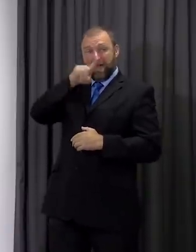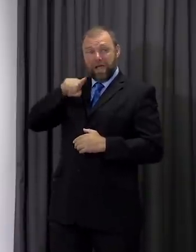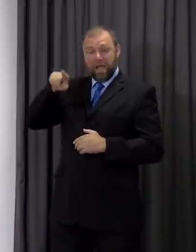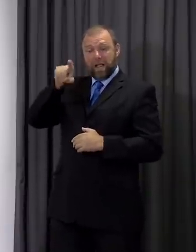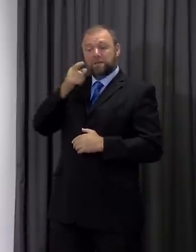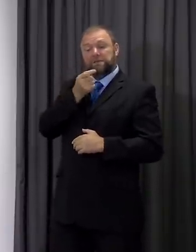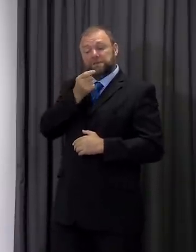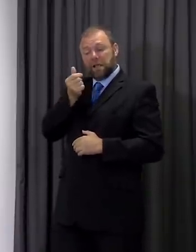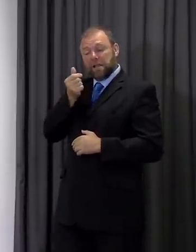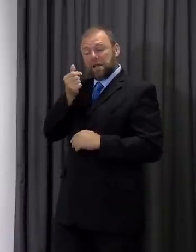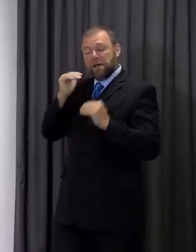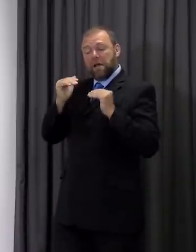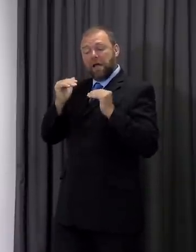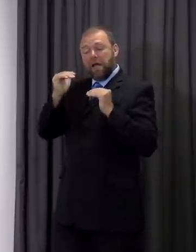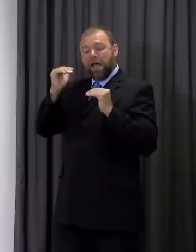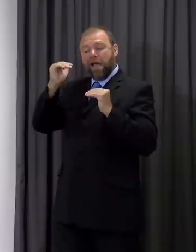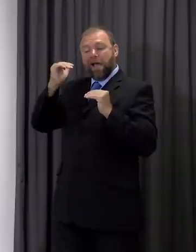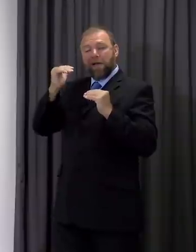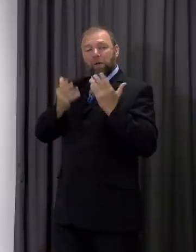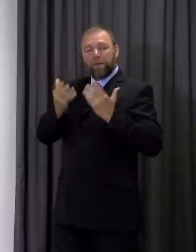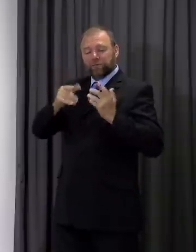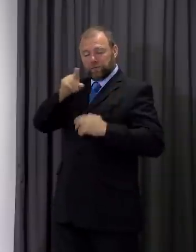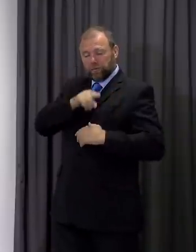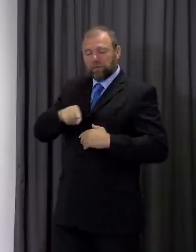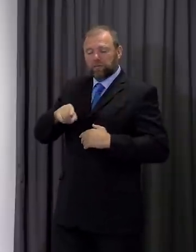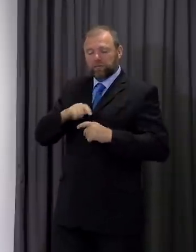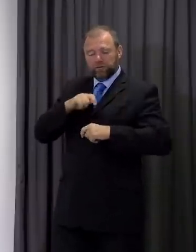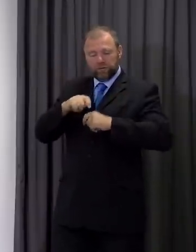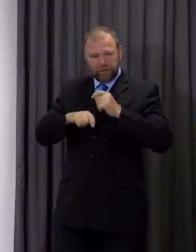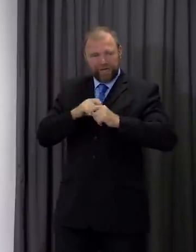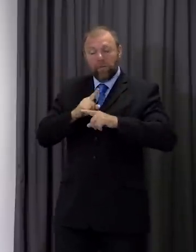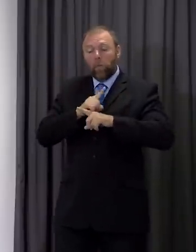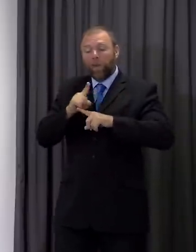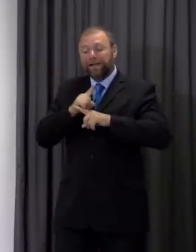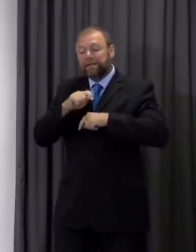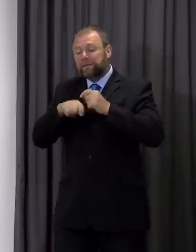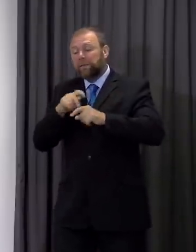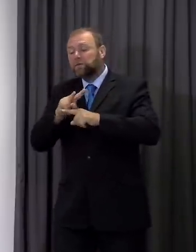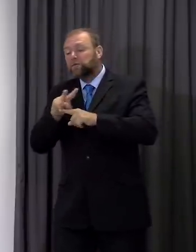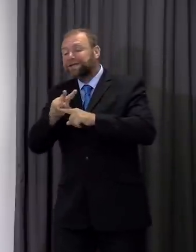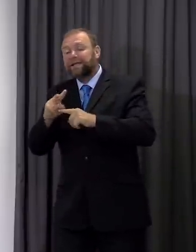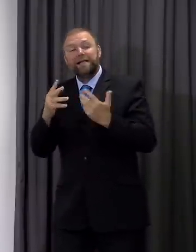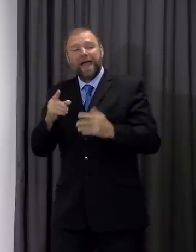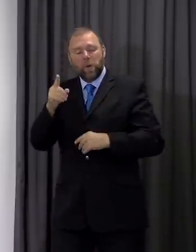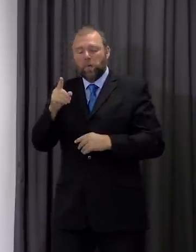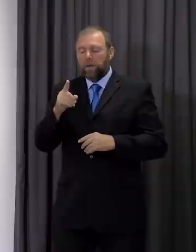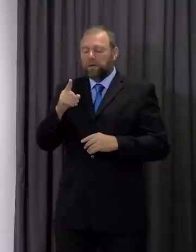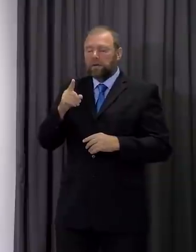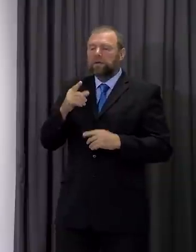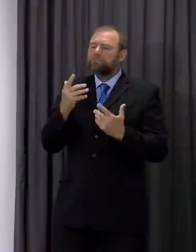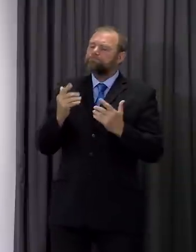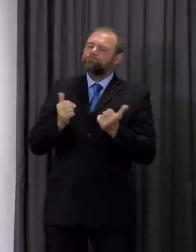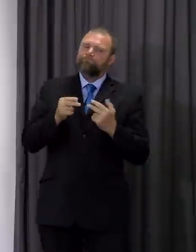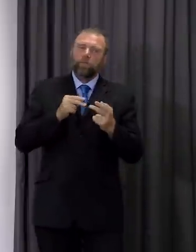moved from a weekly testing regime to every fortnight. The good news is that in North Wales, we have a very low instance